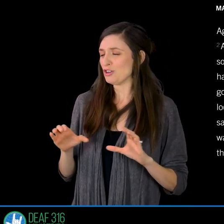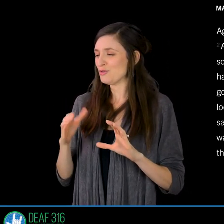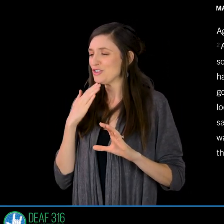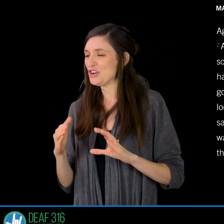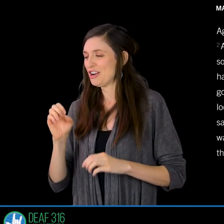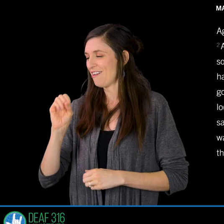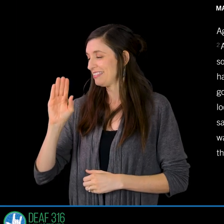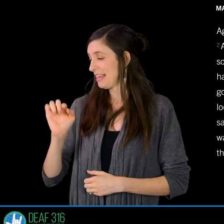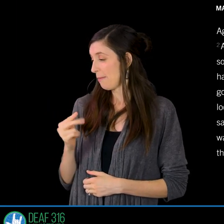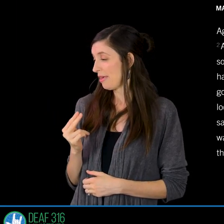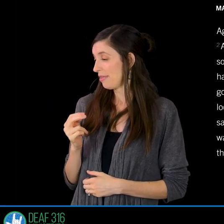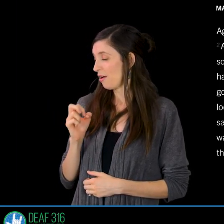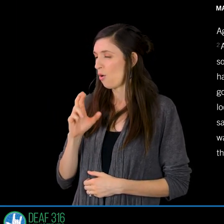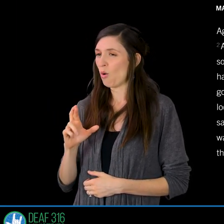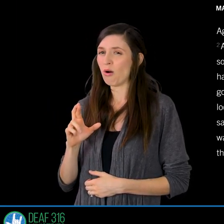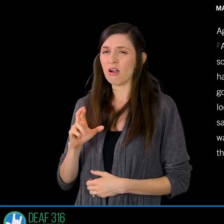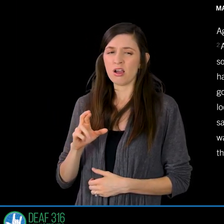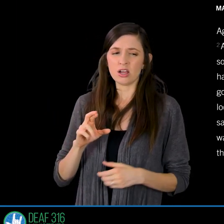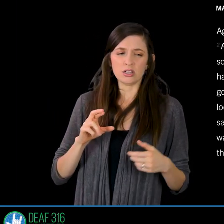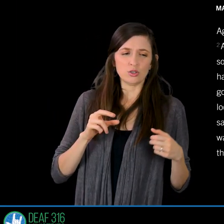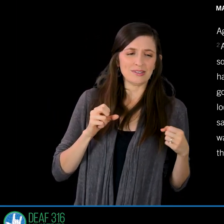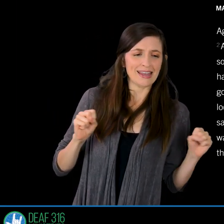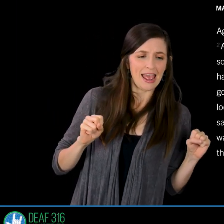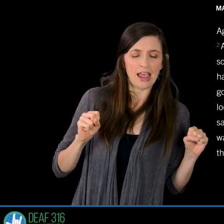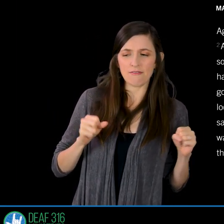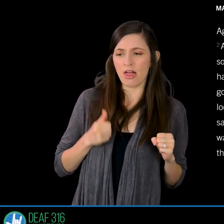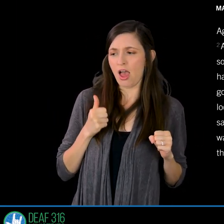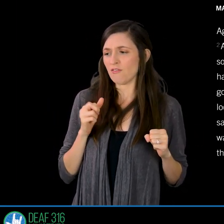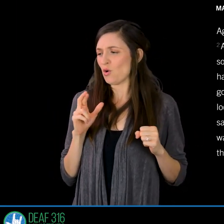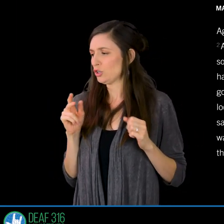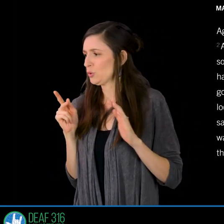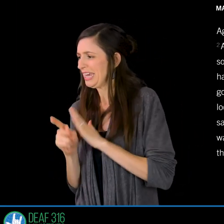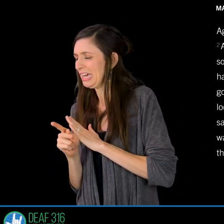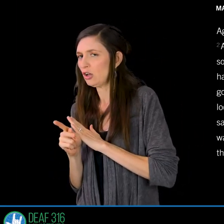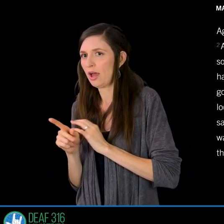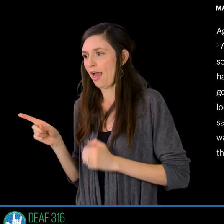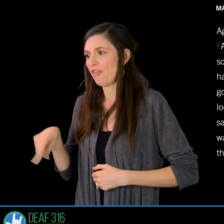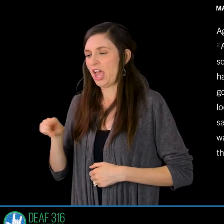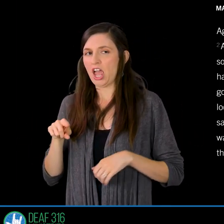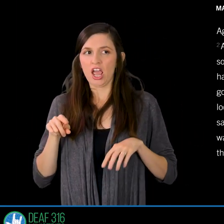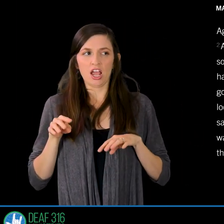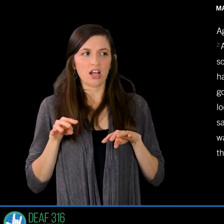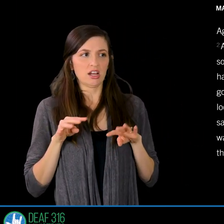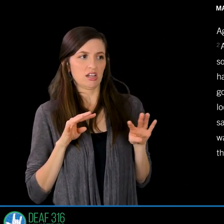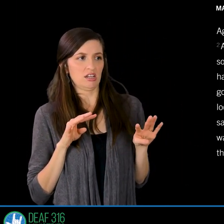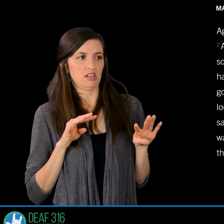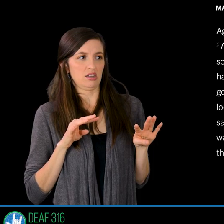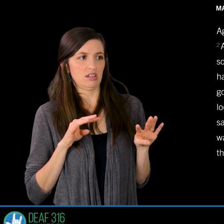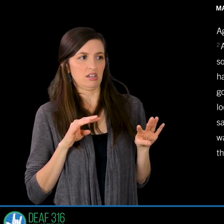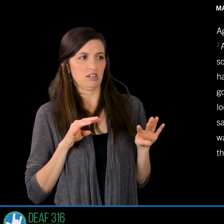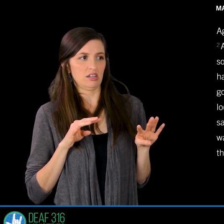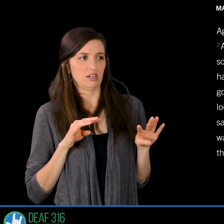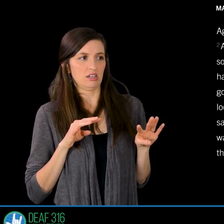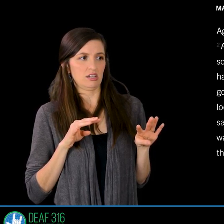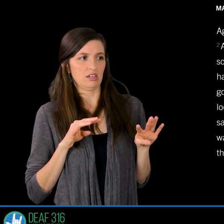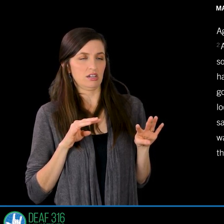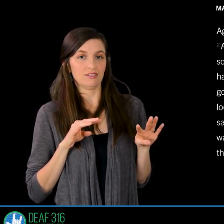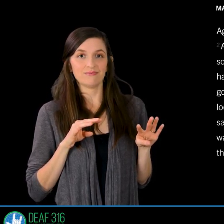and they were silent oh that that's not good you can't even say life